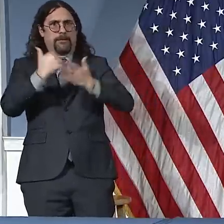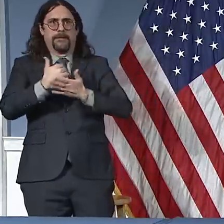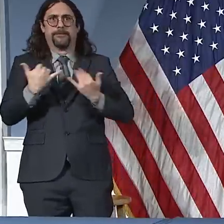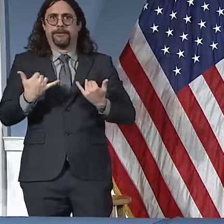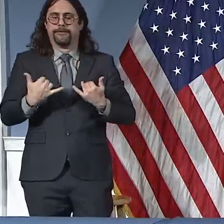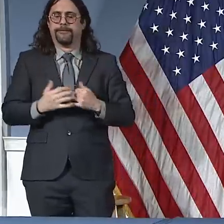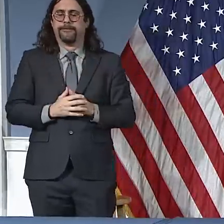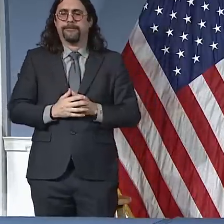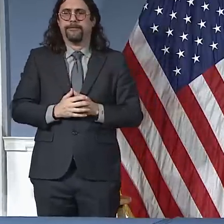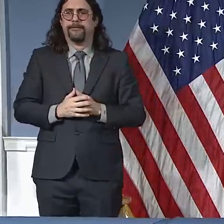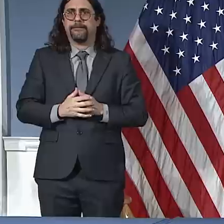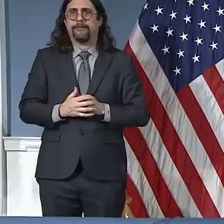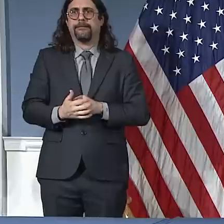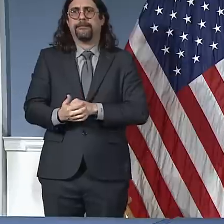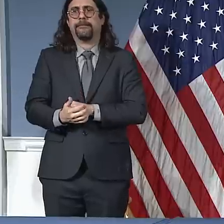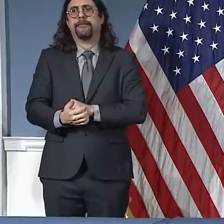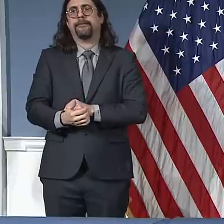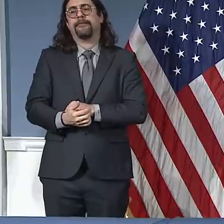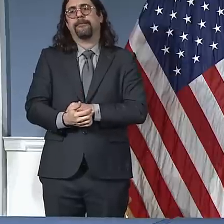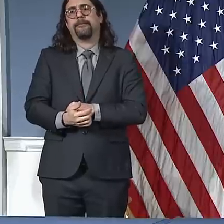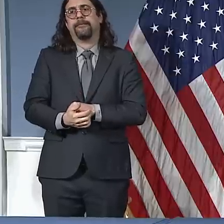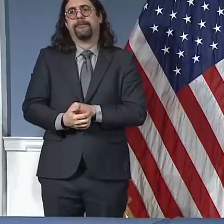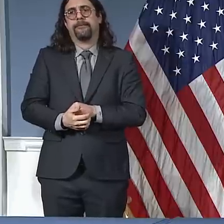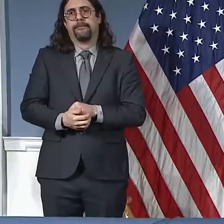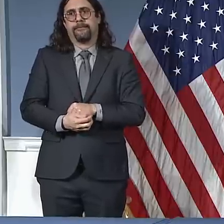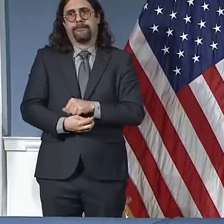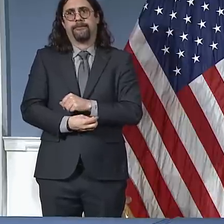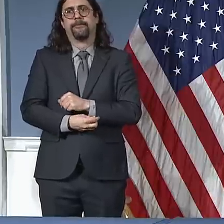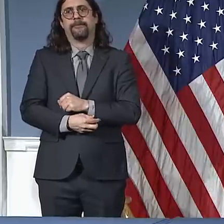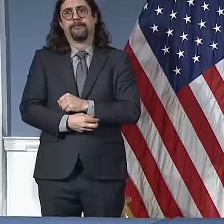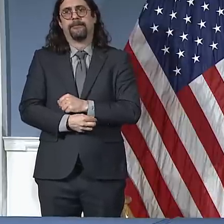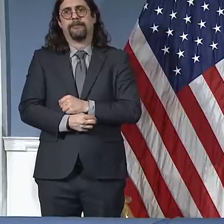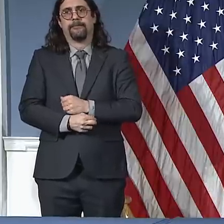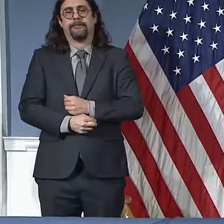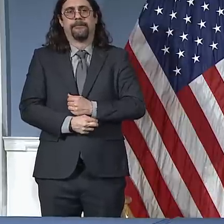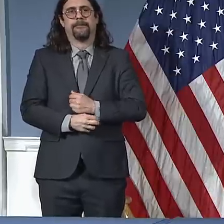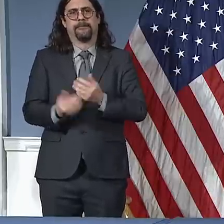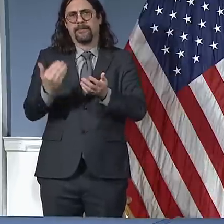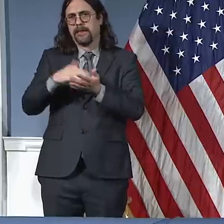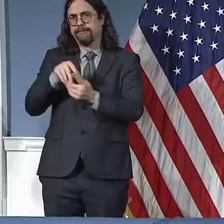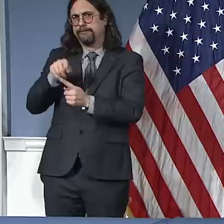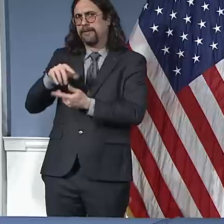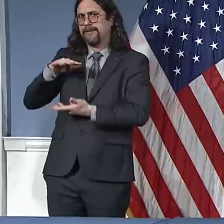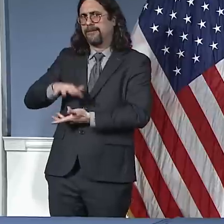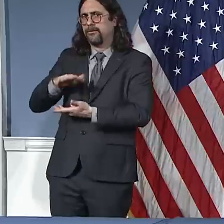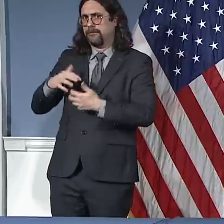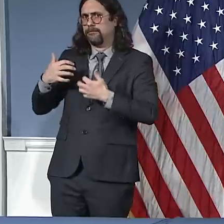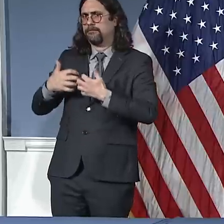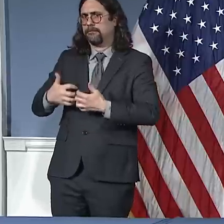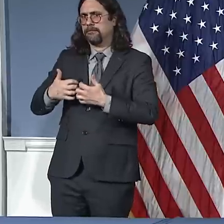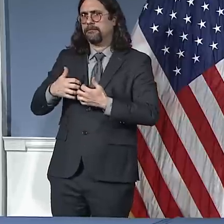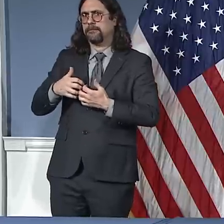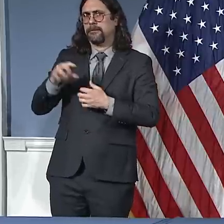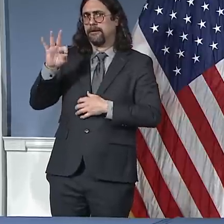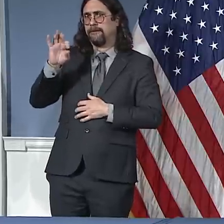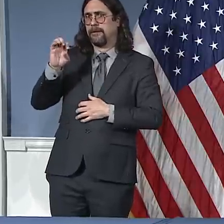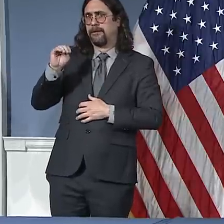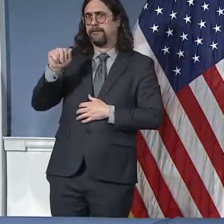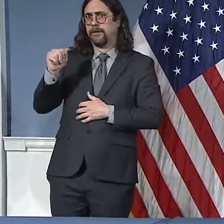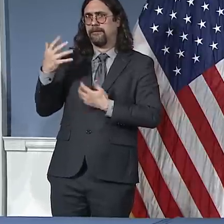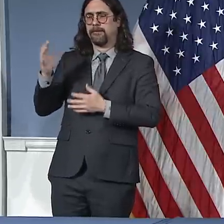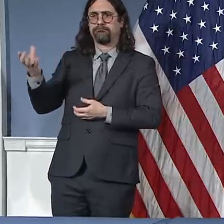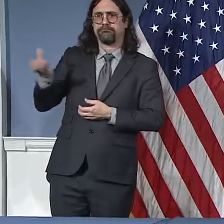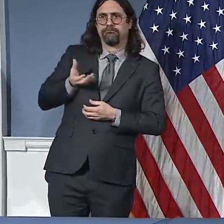ventilators from FEMA, as I mentioned, they're being distributed. They have been distributed already this morning. 100 going